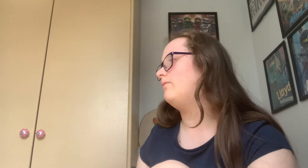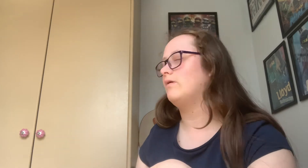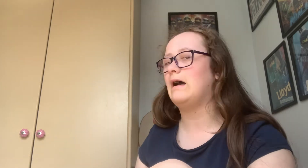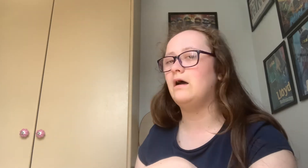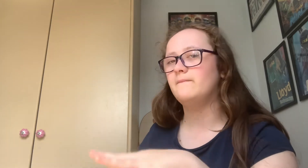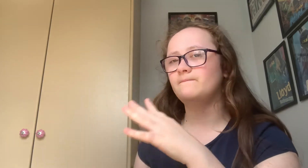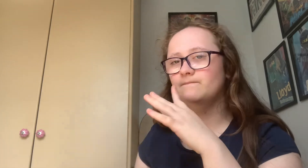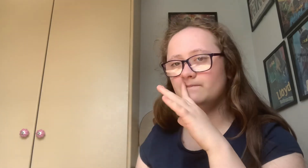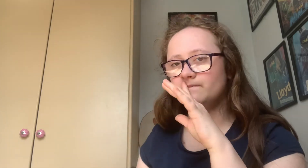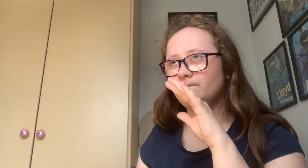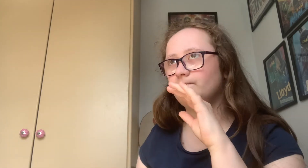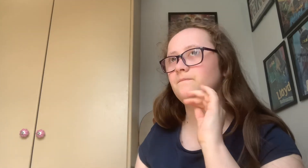polka